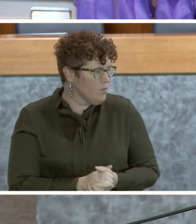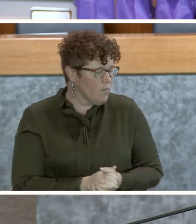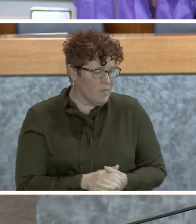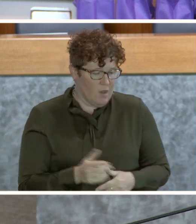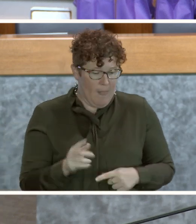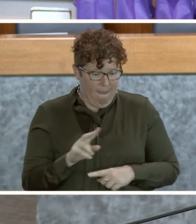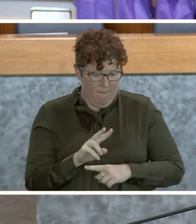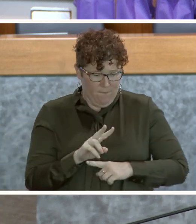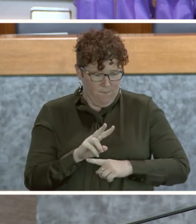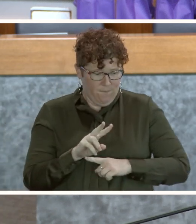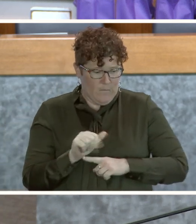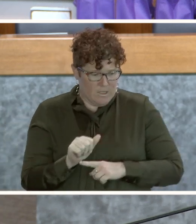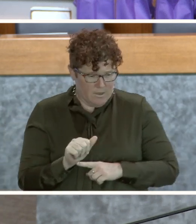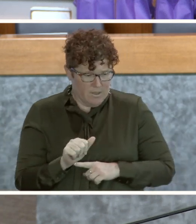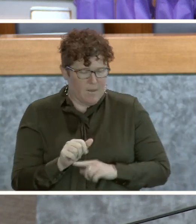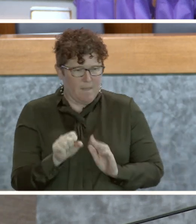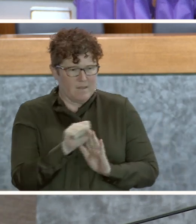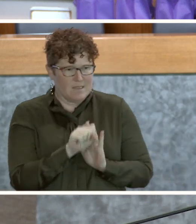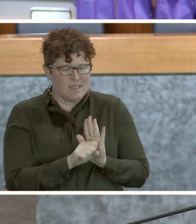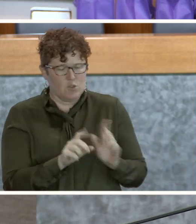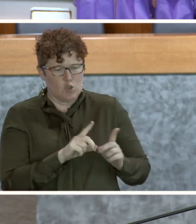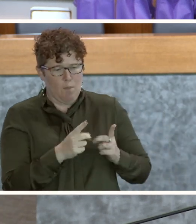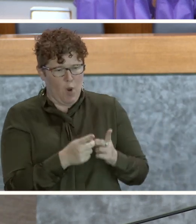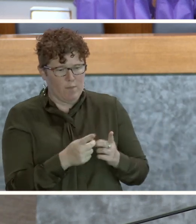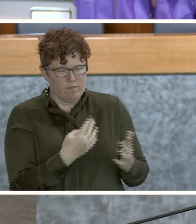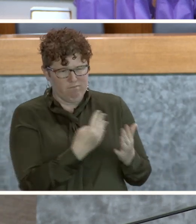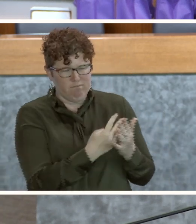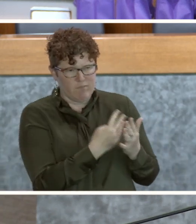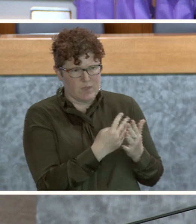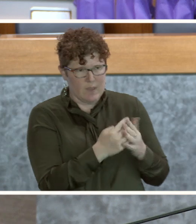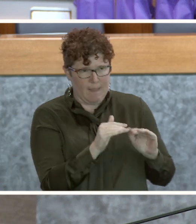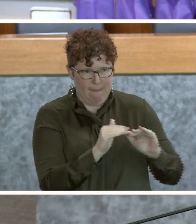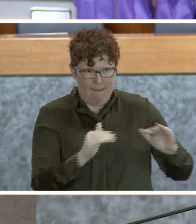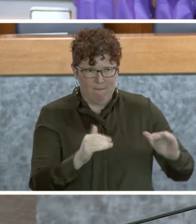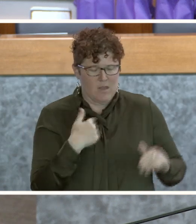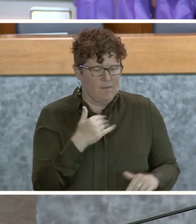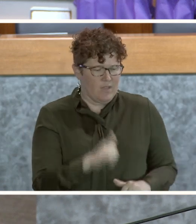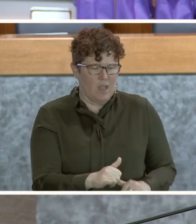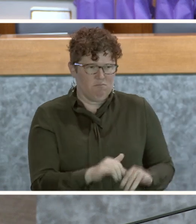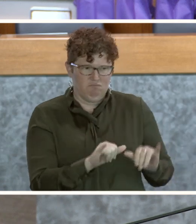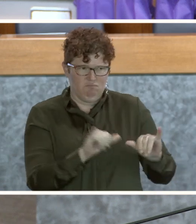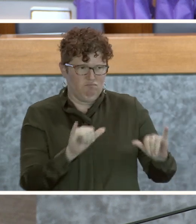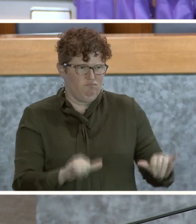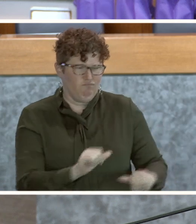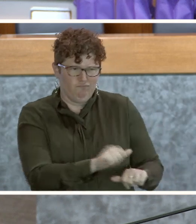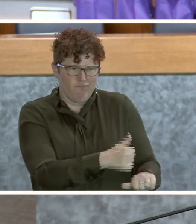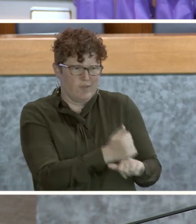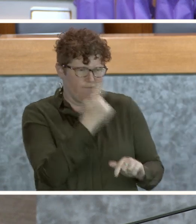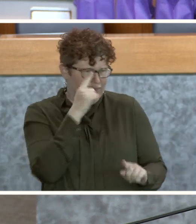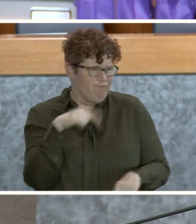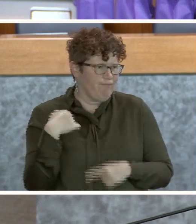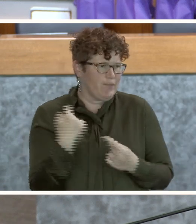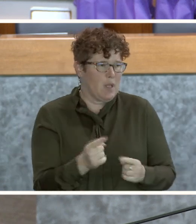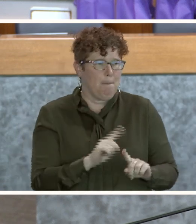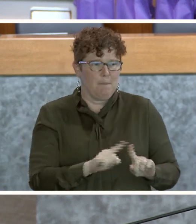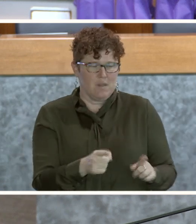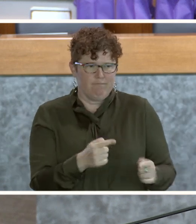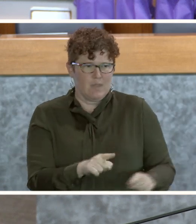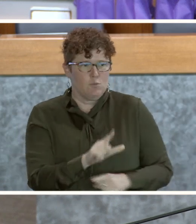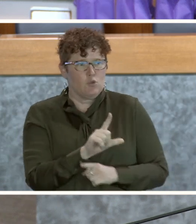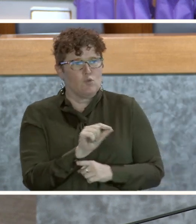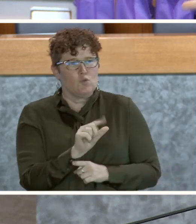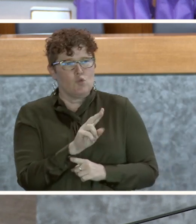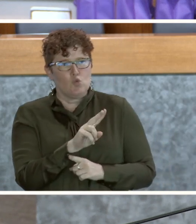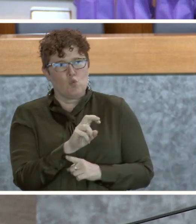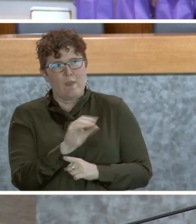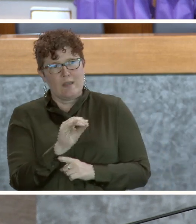Virginia, the state at the Department of Corrections level, has had this system in place for a long time. But back in 2006,